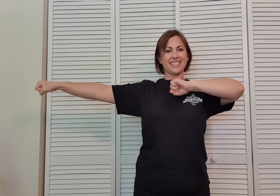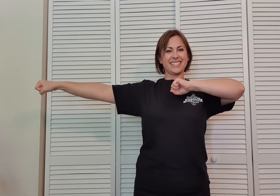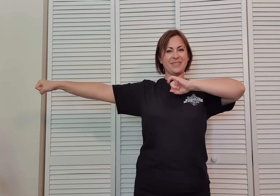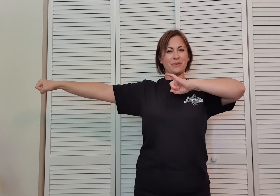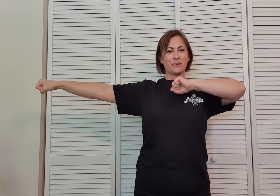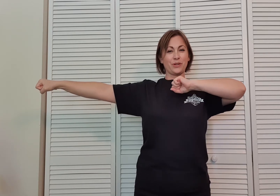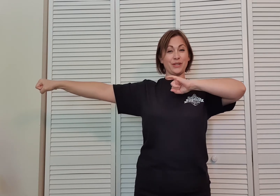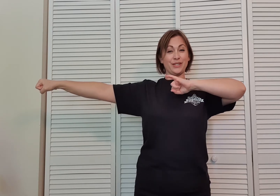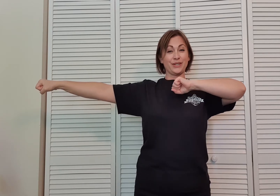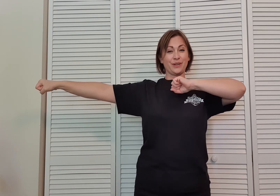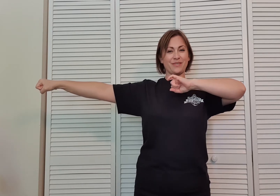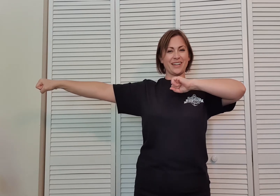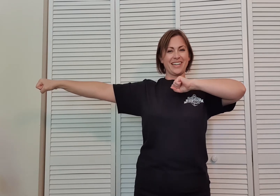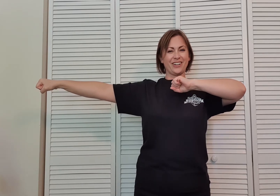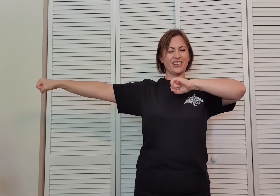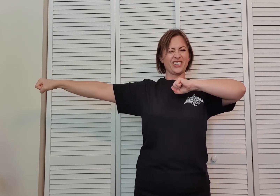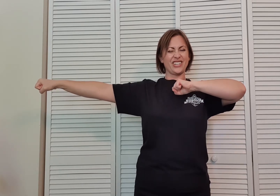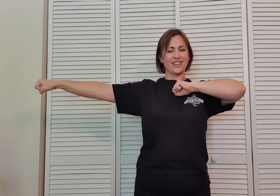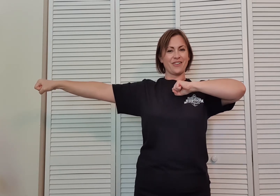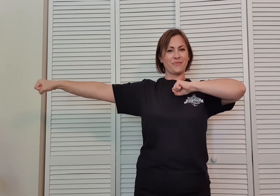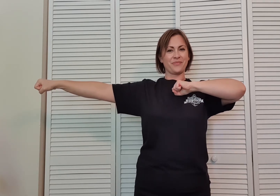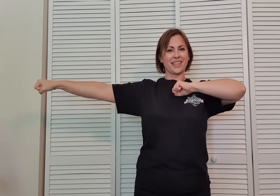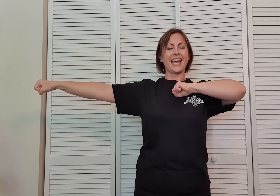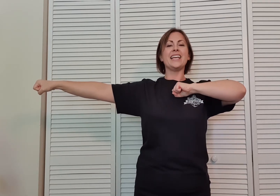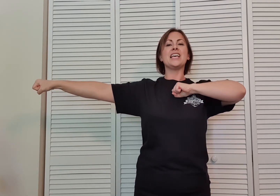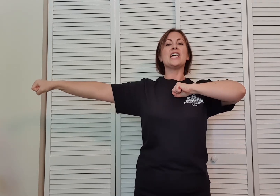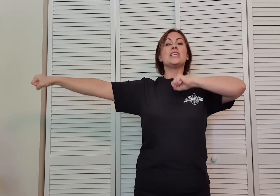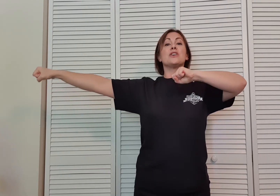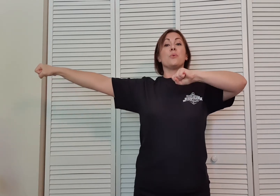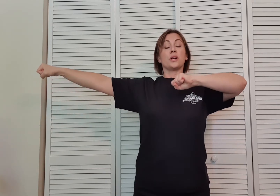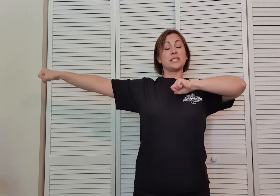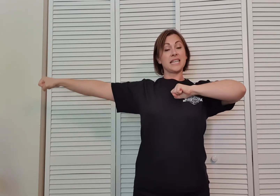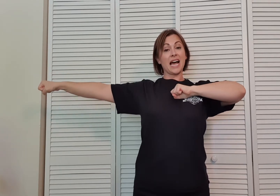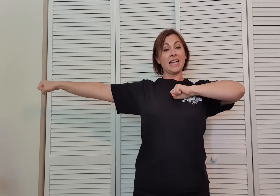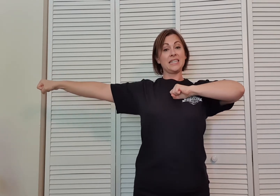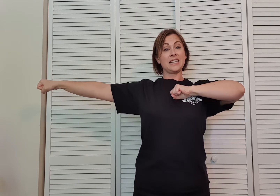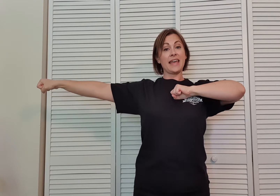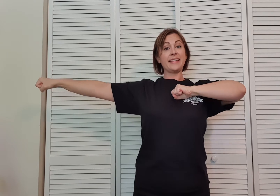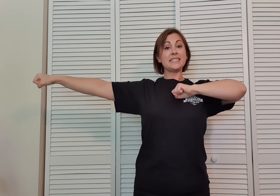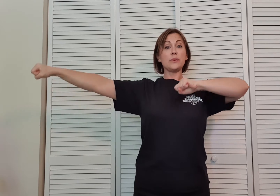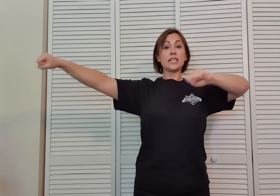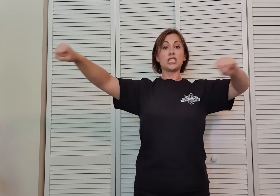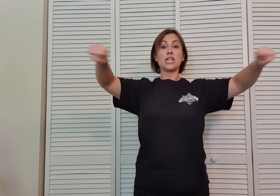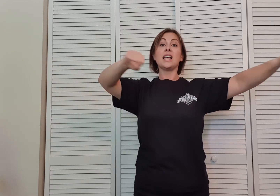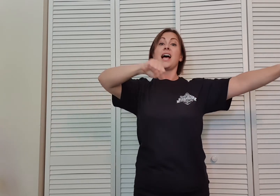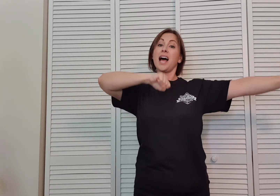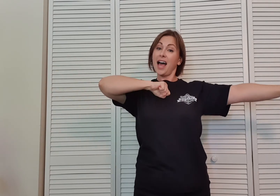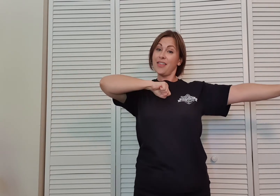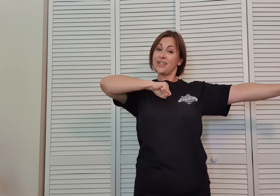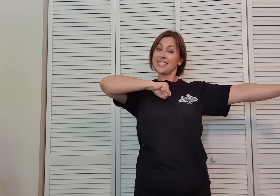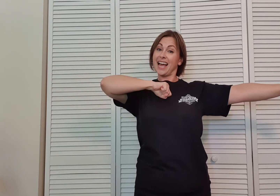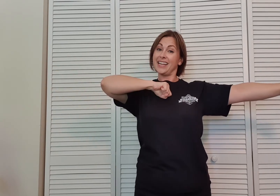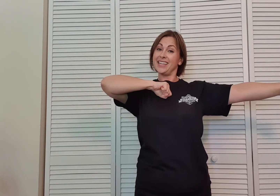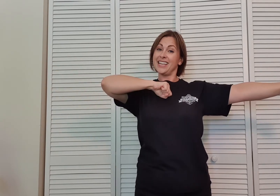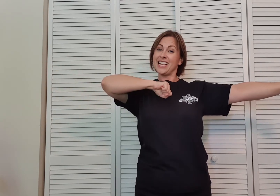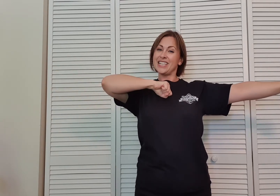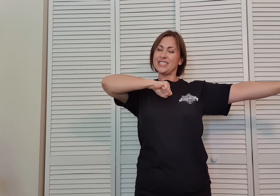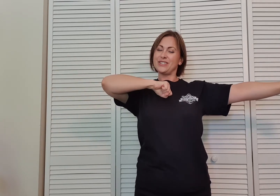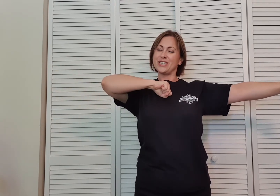cinnamon roll, your little donut right here, your little Cheerio. Okay. So we're side and then switch. Other side. So you just